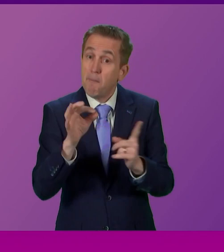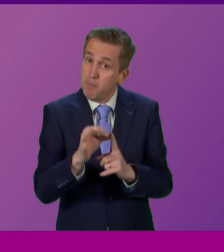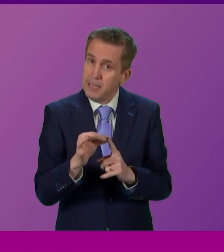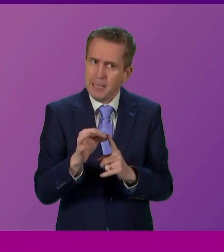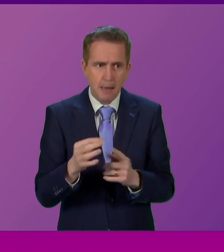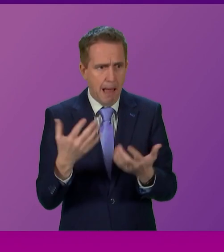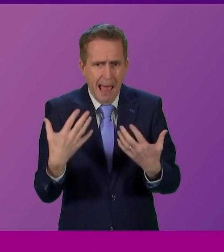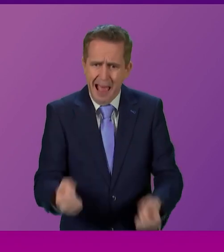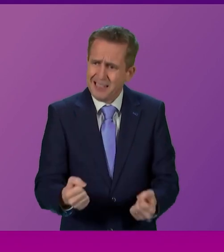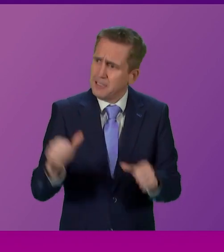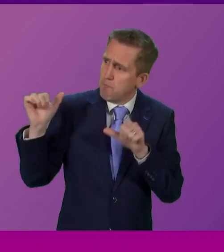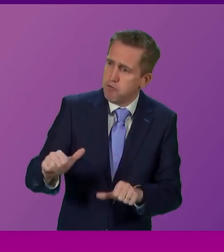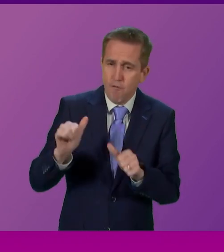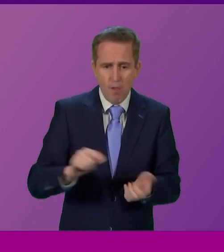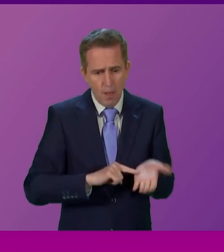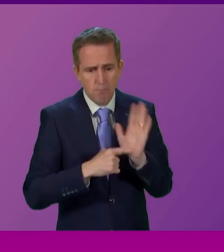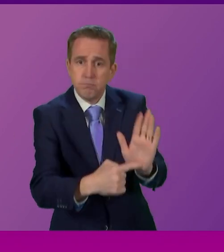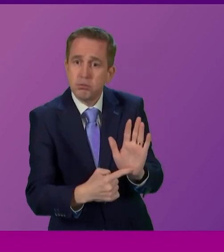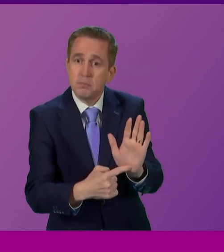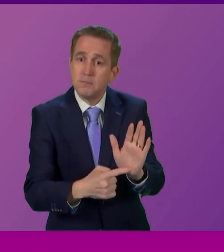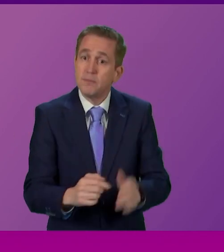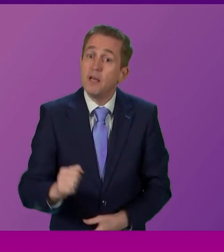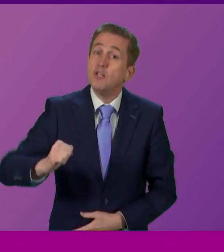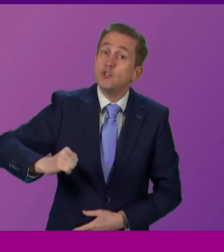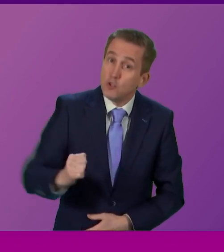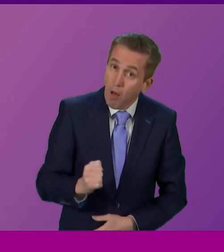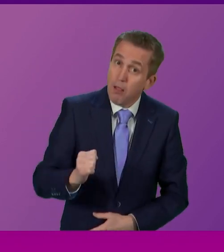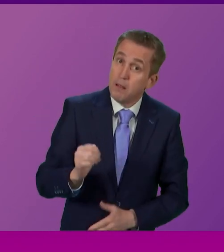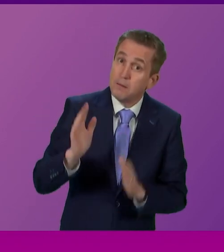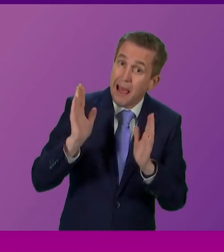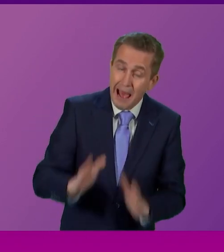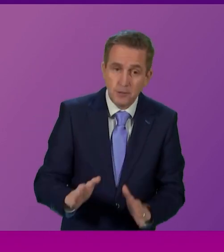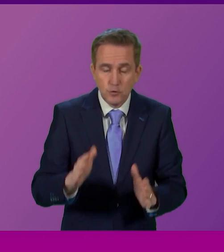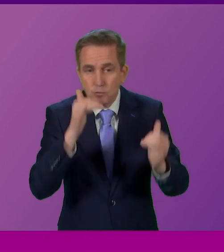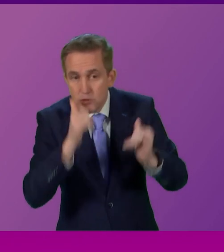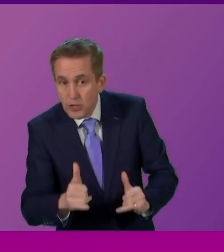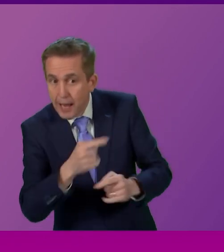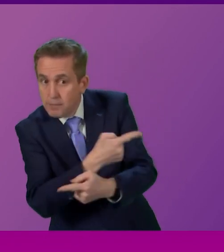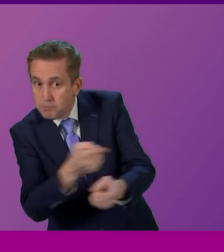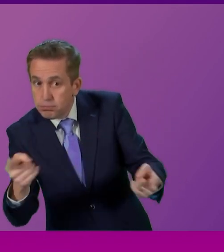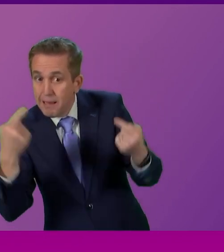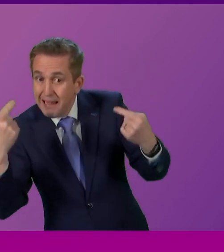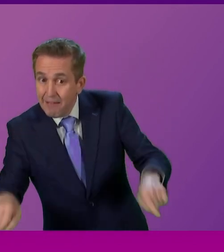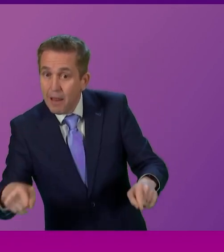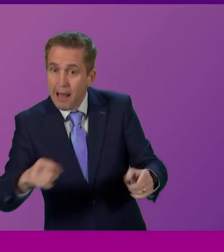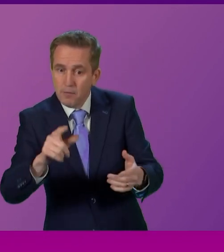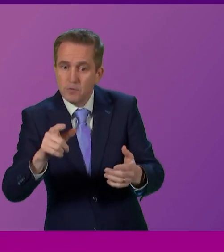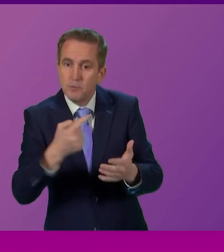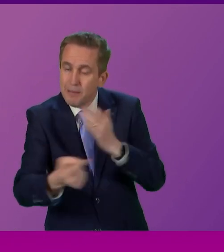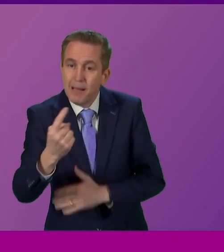back. If Scotland cannot test the people's will to take decisions into our own hands, this is not a voluntary union.